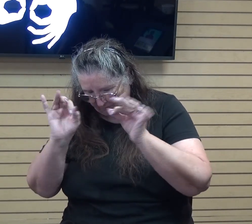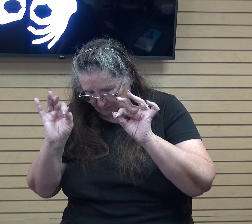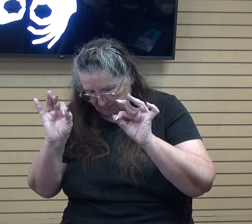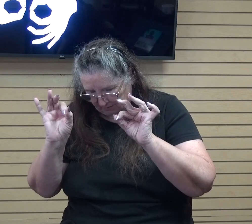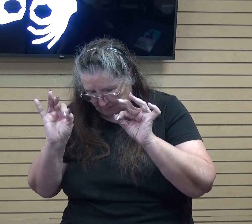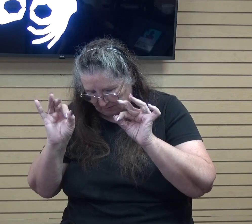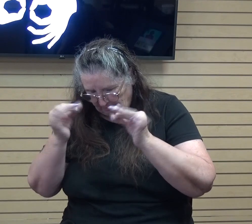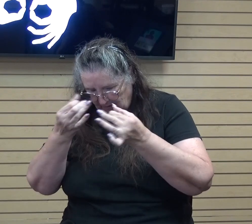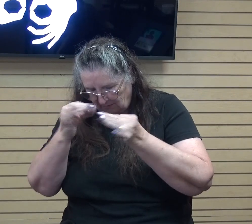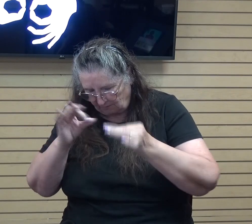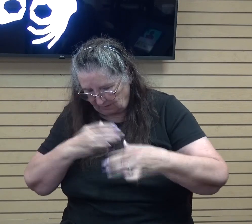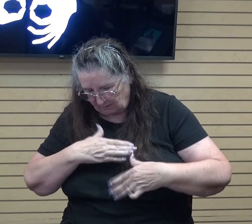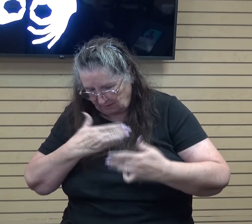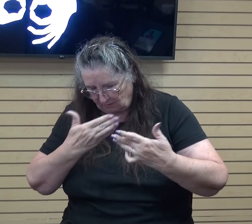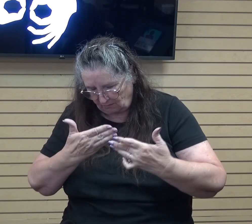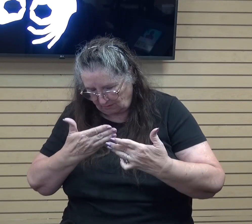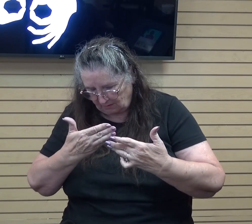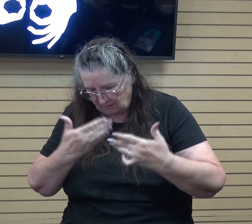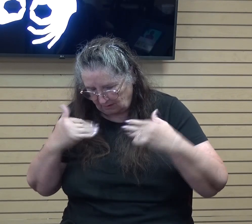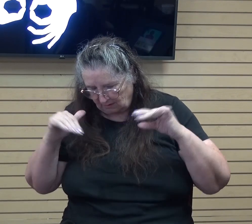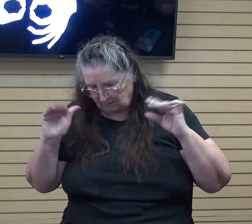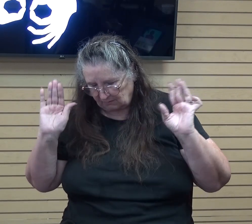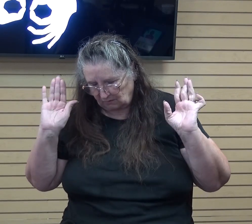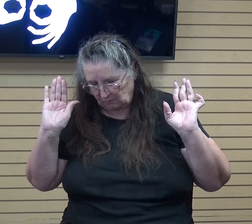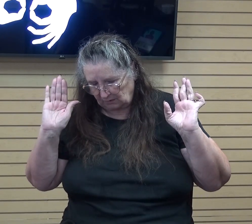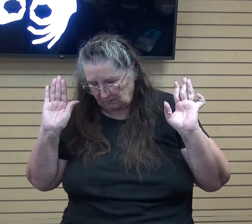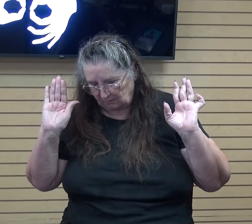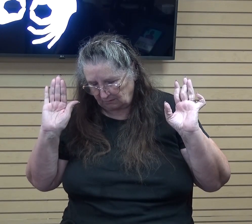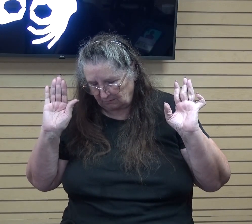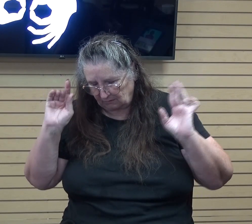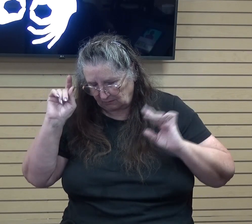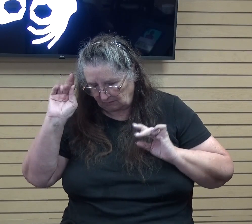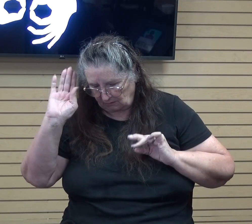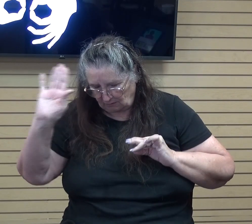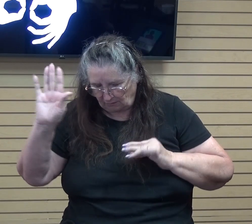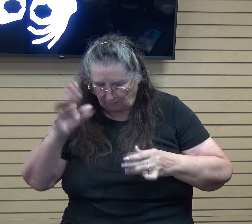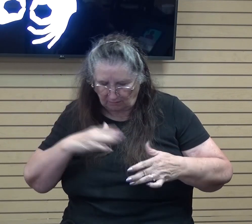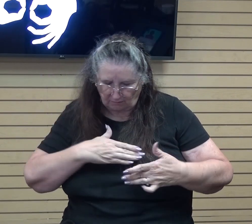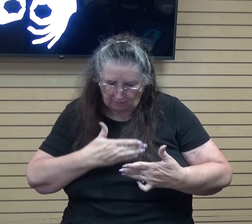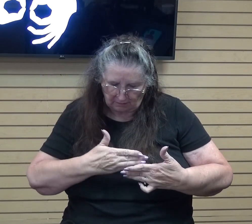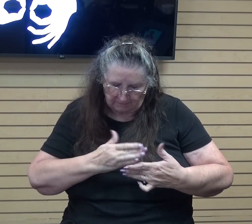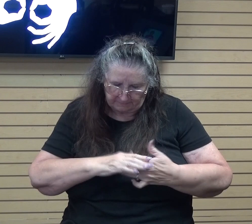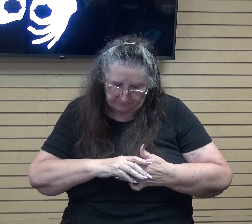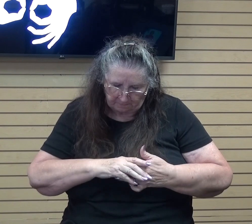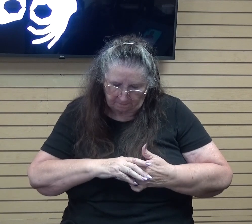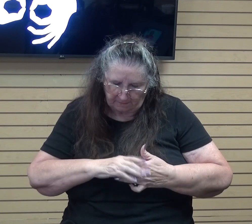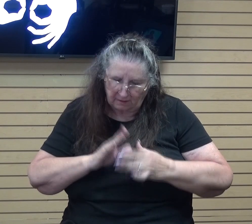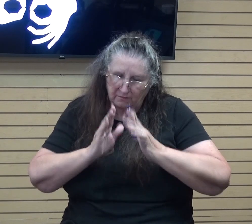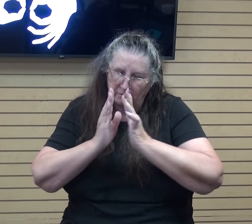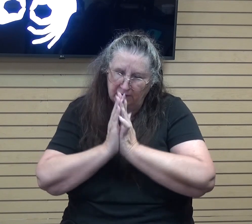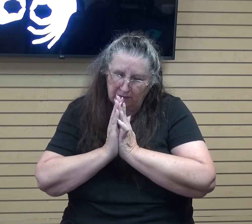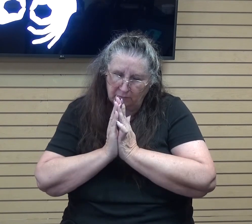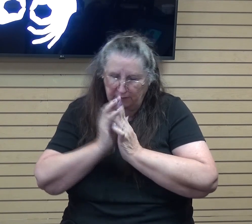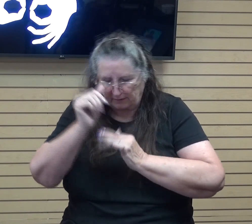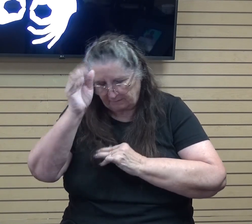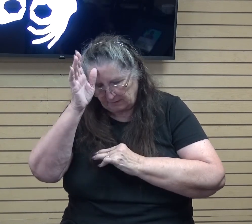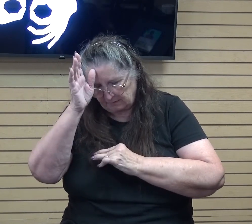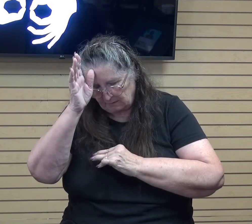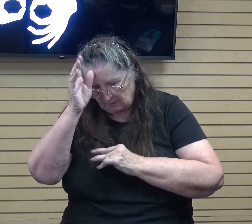and willingly, submitting and surrendering to your will. We pray, Father, that the words that we hear